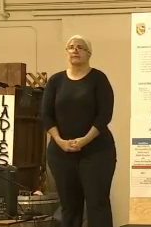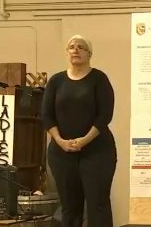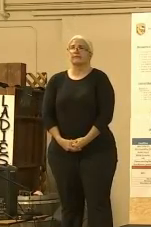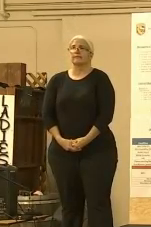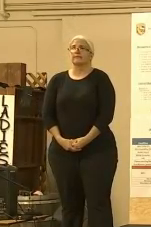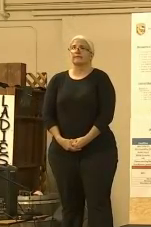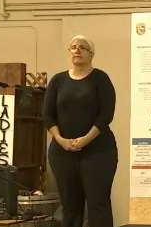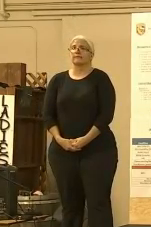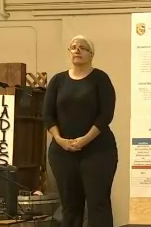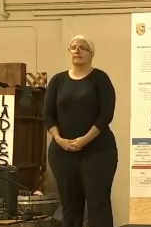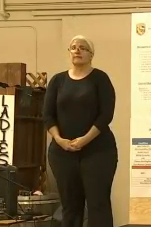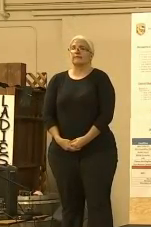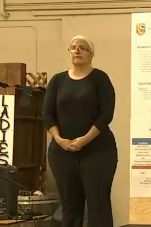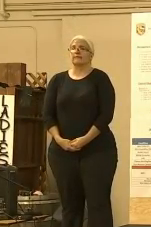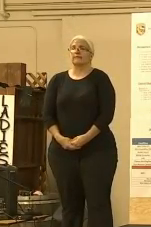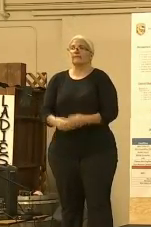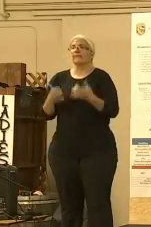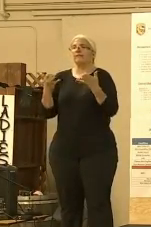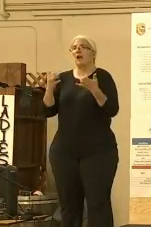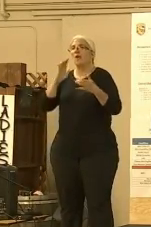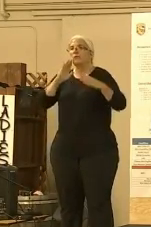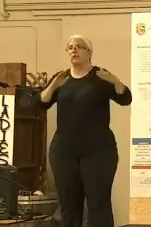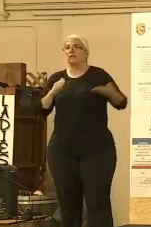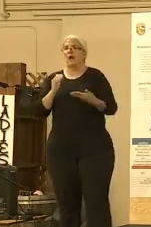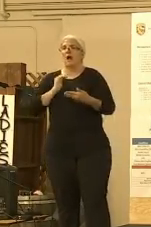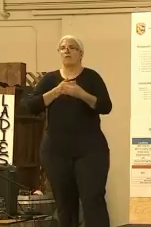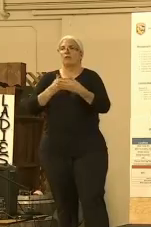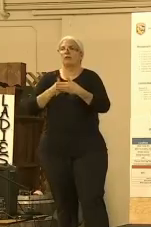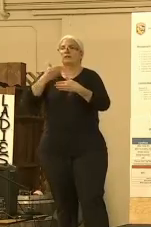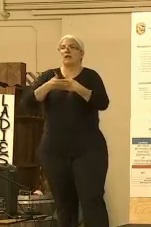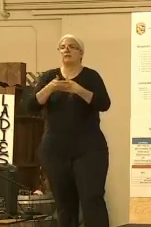Now I'd like to bring up our unit chief, Chief Jones.